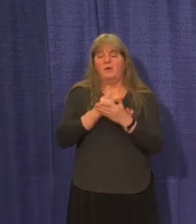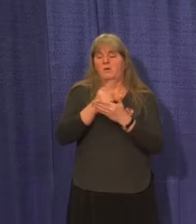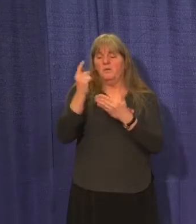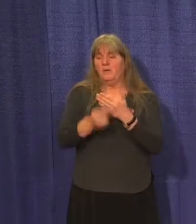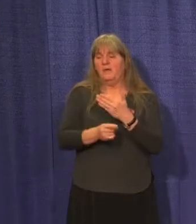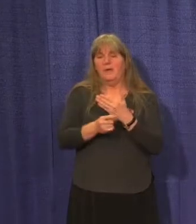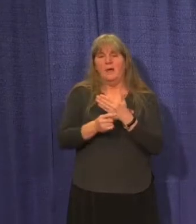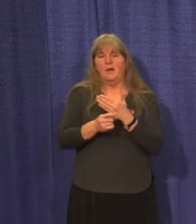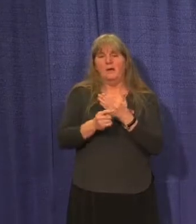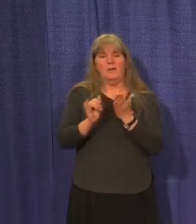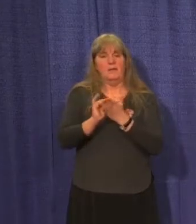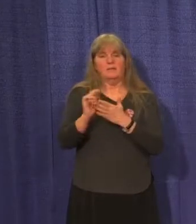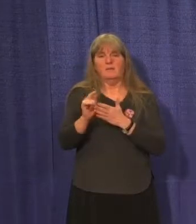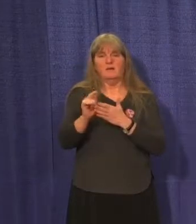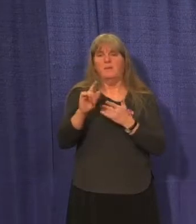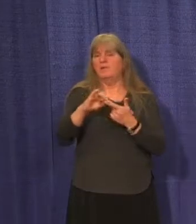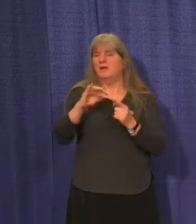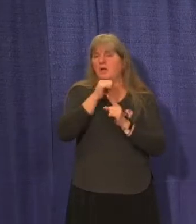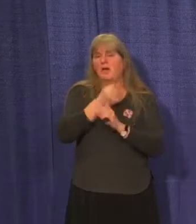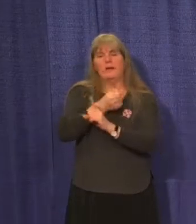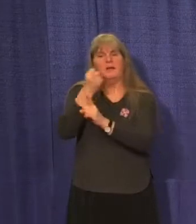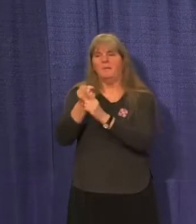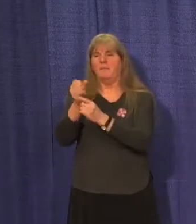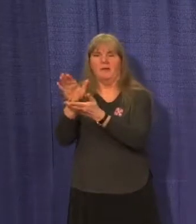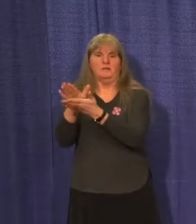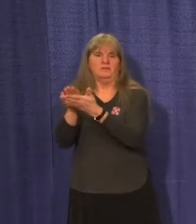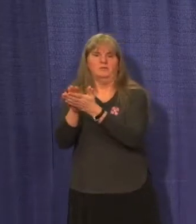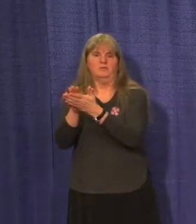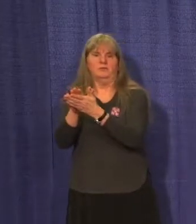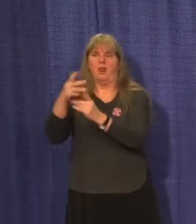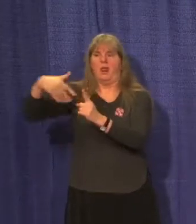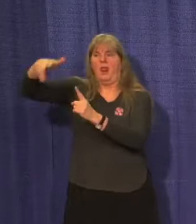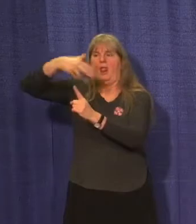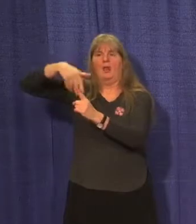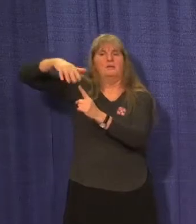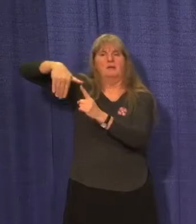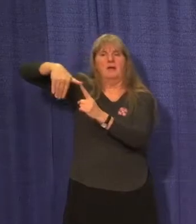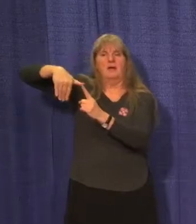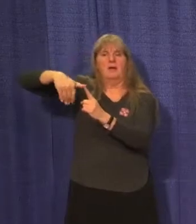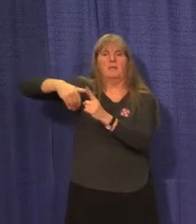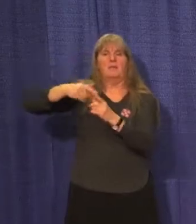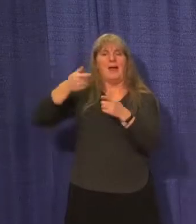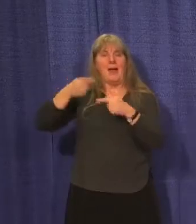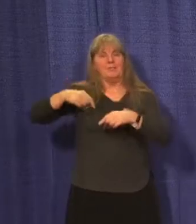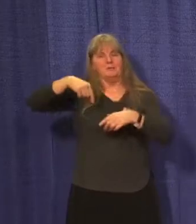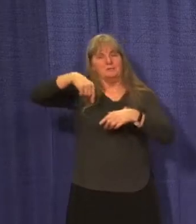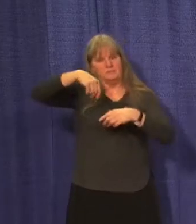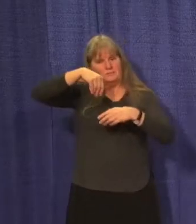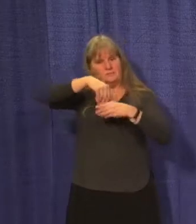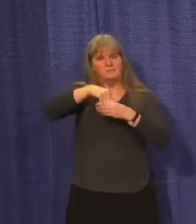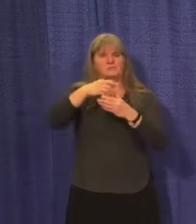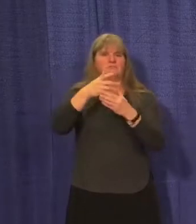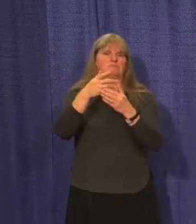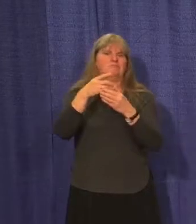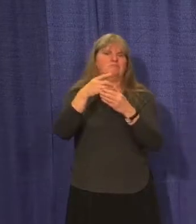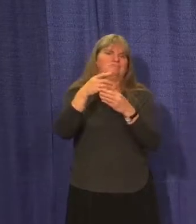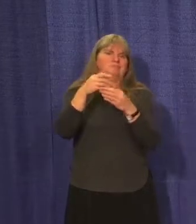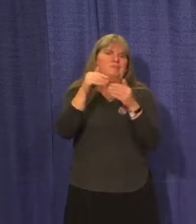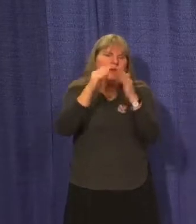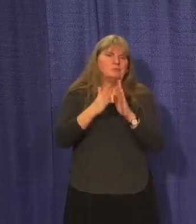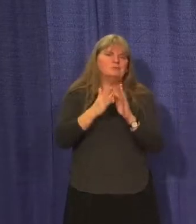implications for the school whatsoever or it may be something where the child was